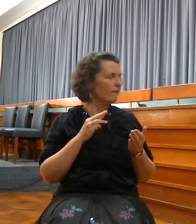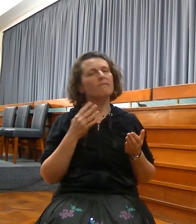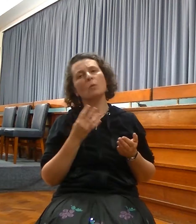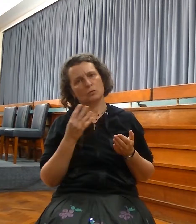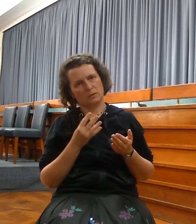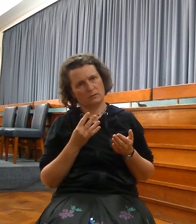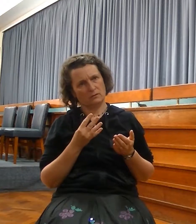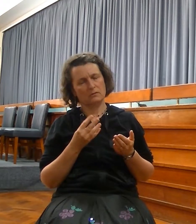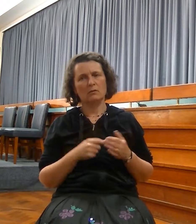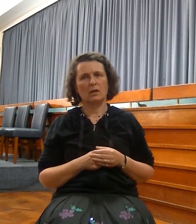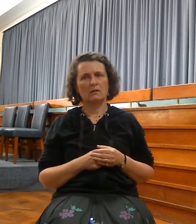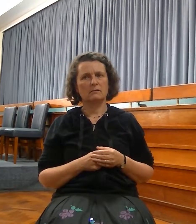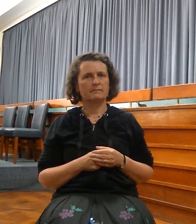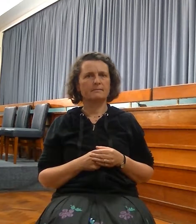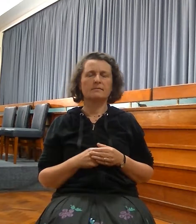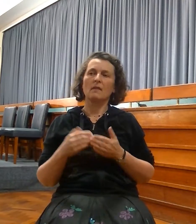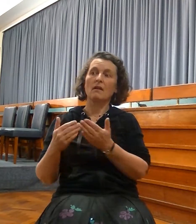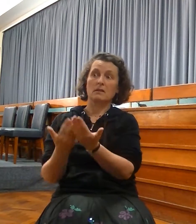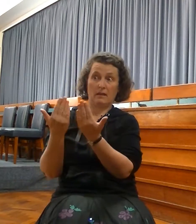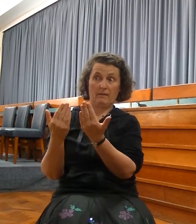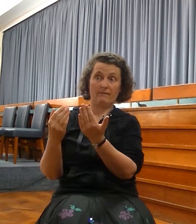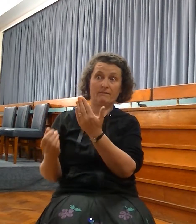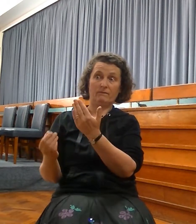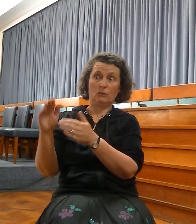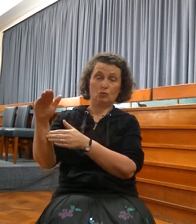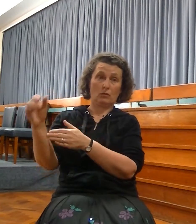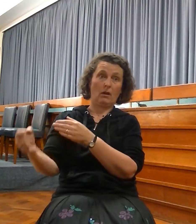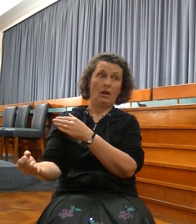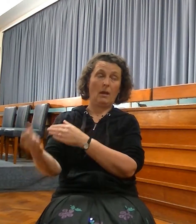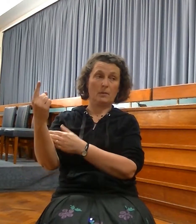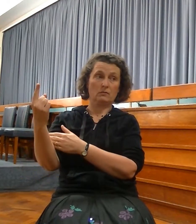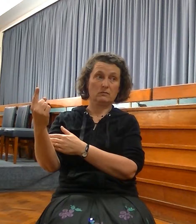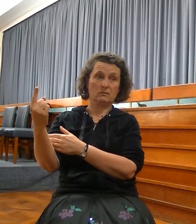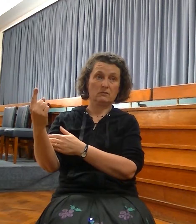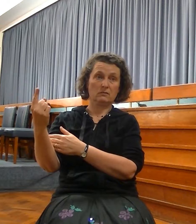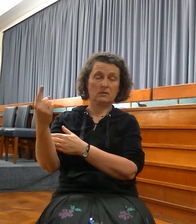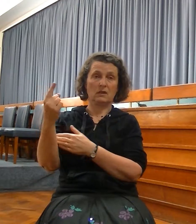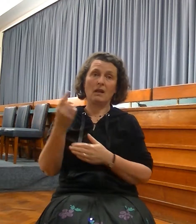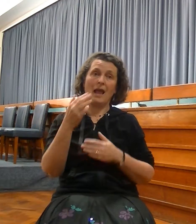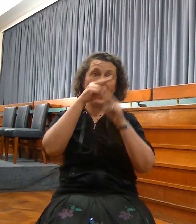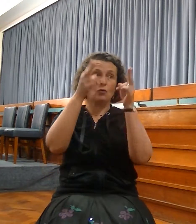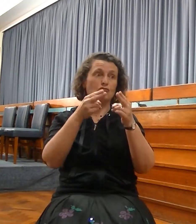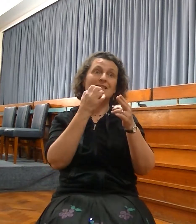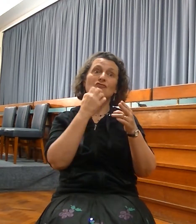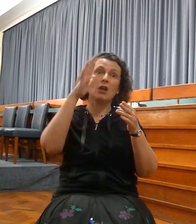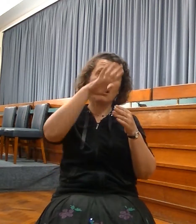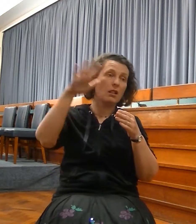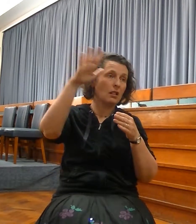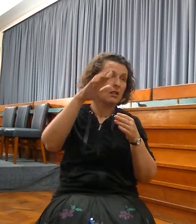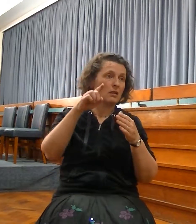unto the house of Israel and unto the house of Judah in those days. And at that time, when I caused the branch